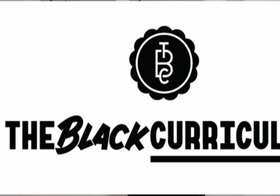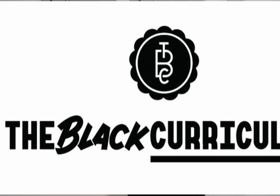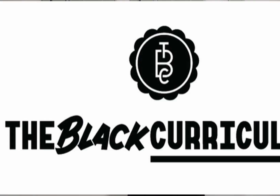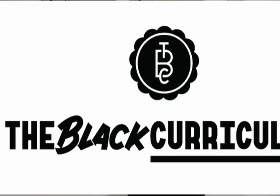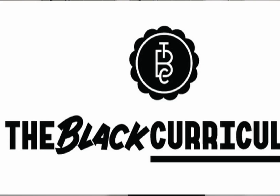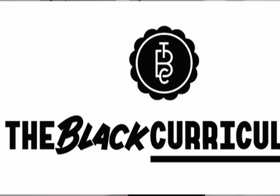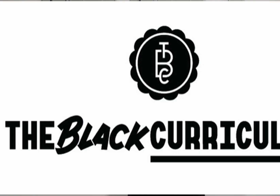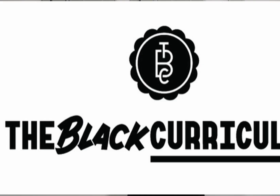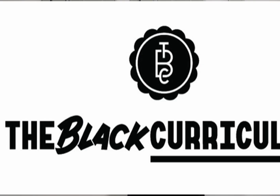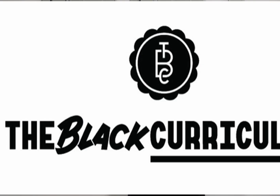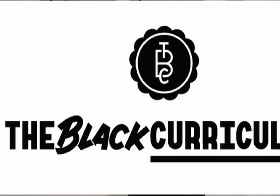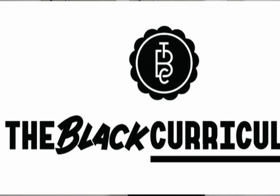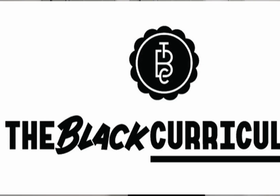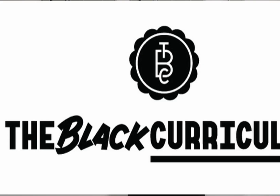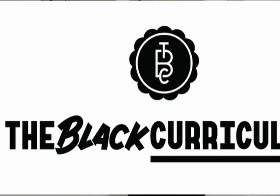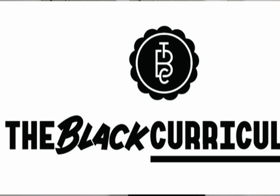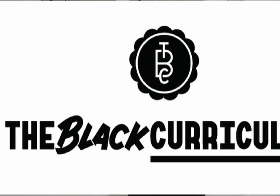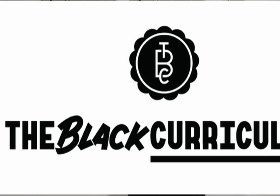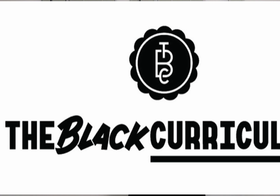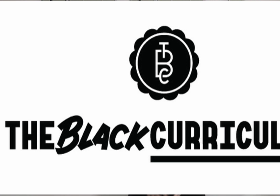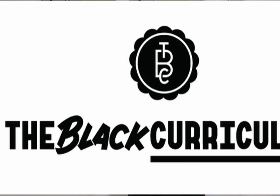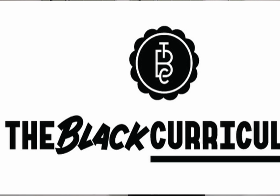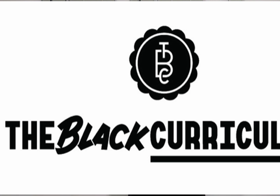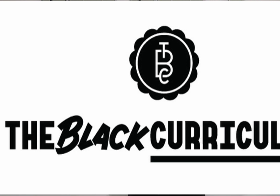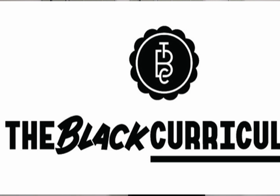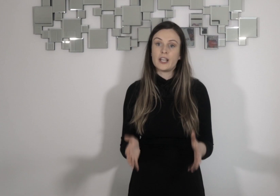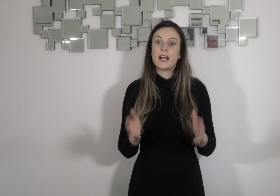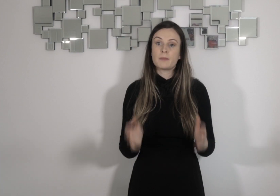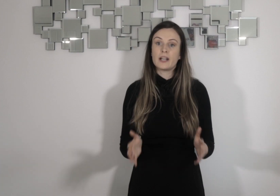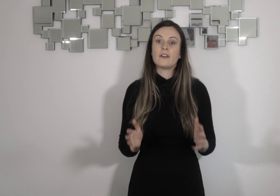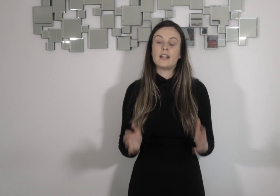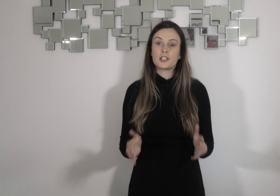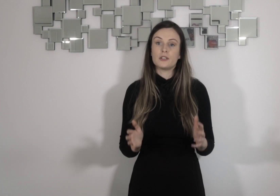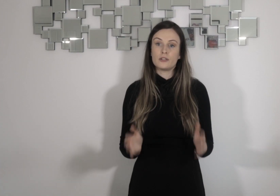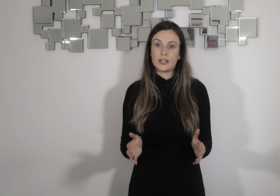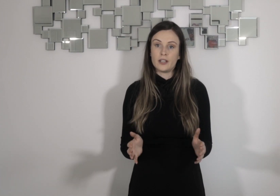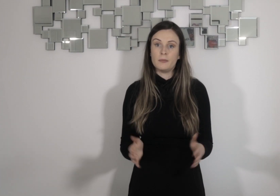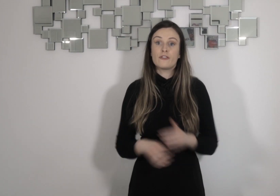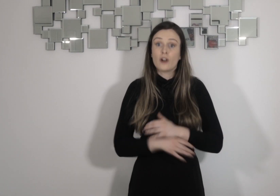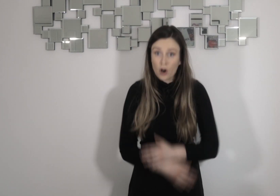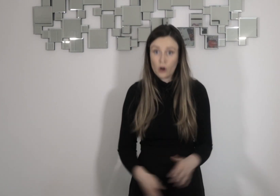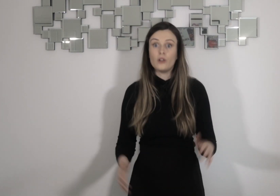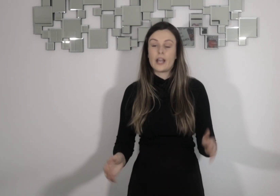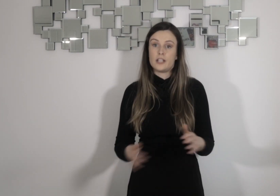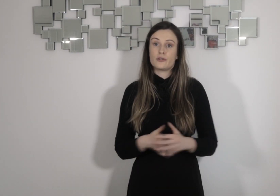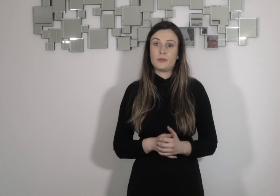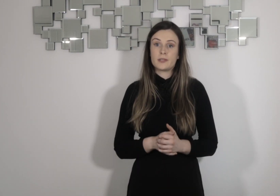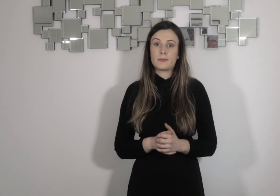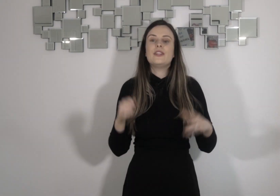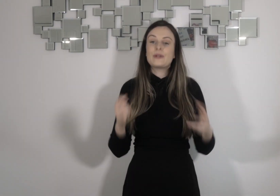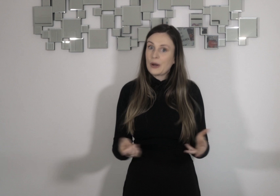They are pushing for black history to be taught in schools and to be mandatory as part of our national curriculum for all age groups. You can